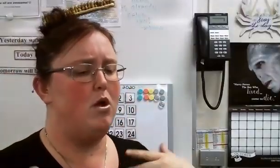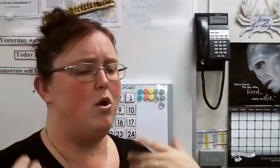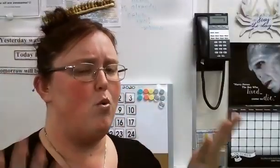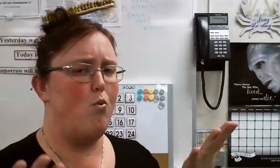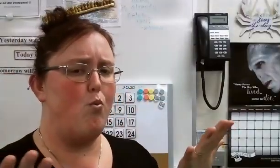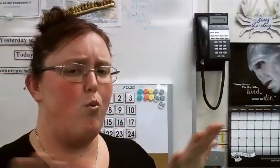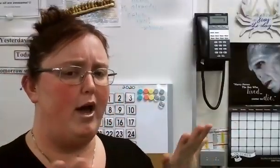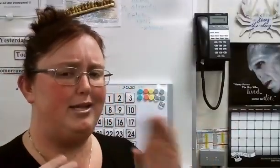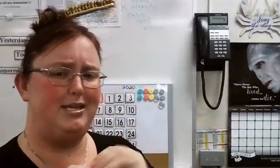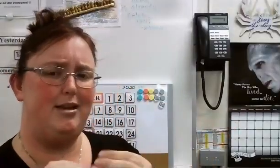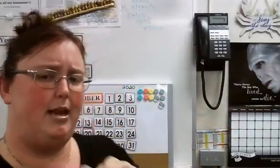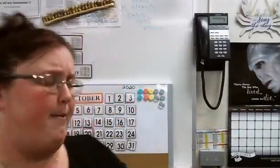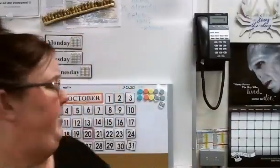What number?